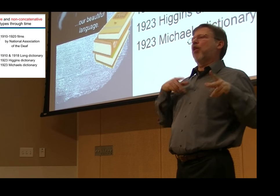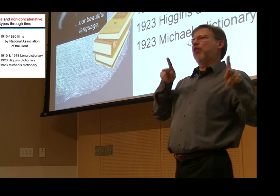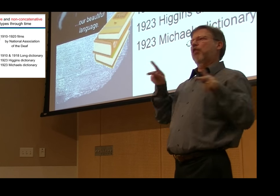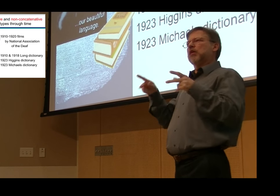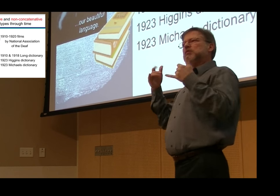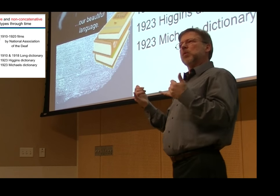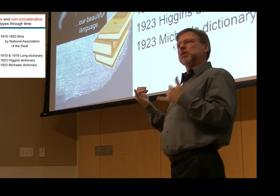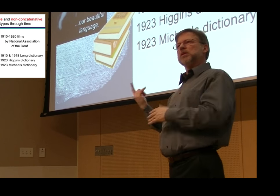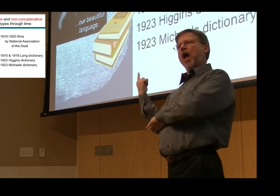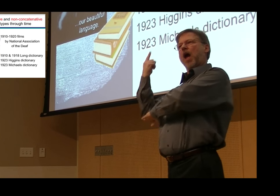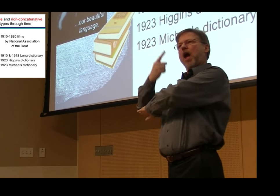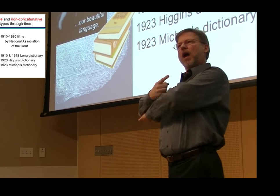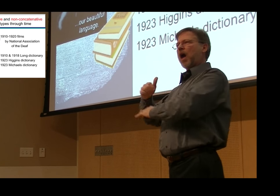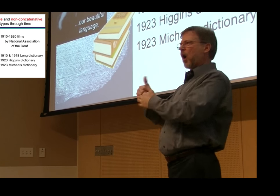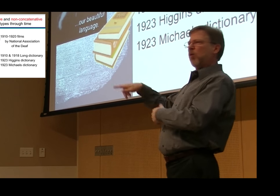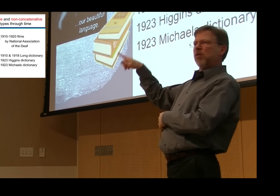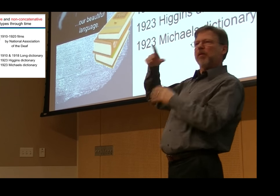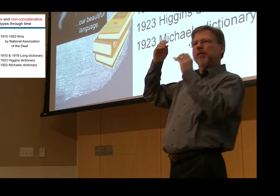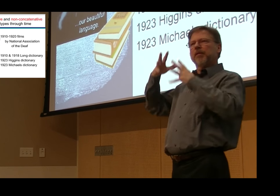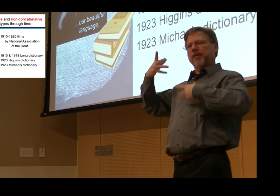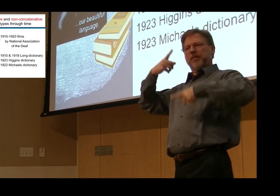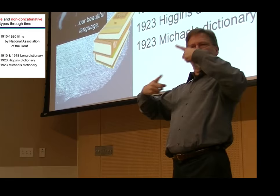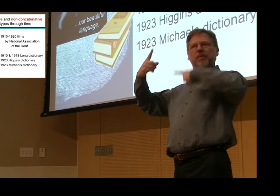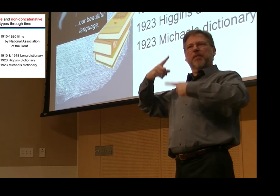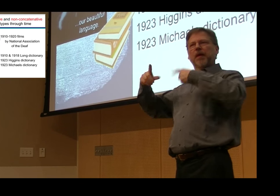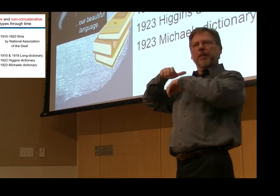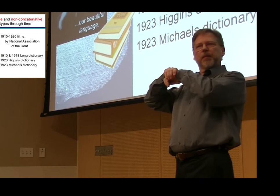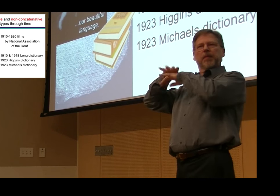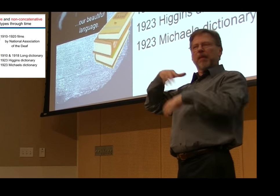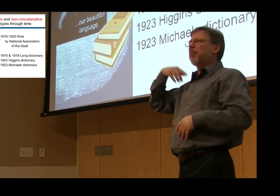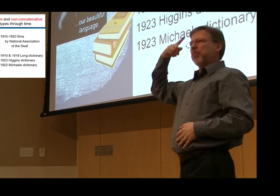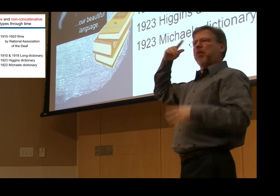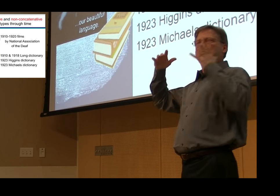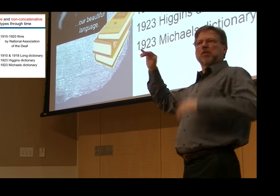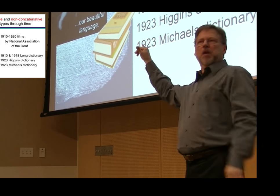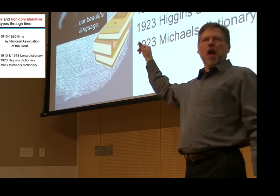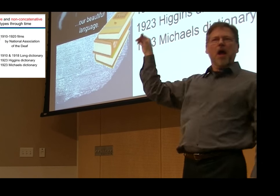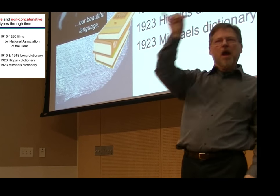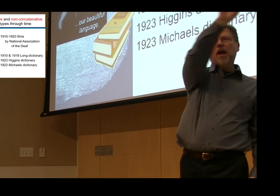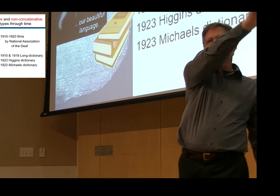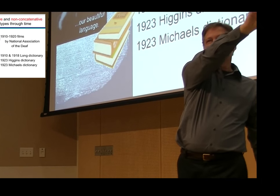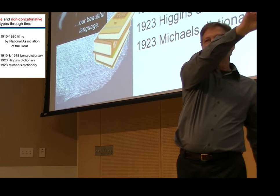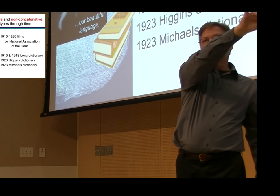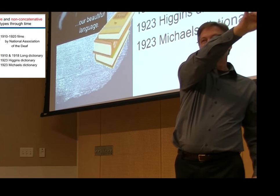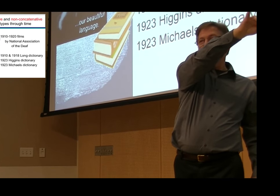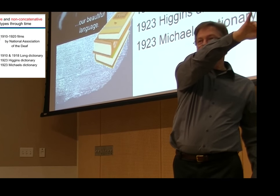decided not to look at how educators and how deaf people